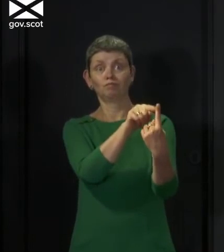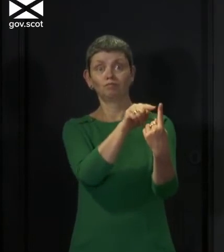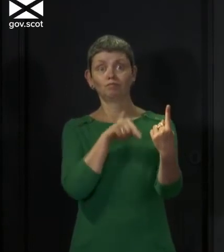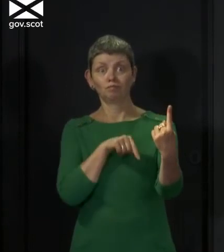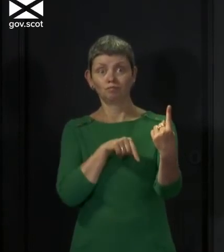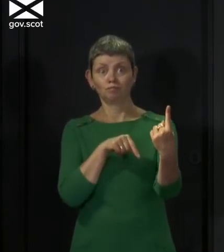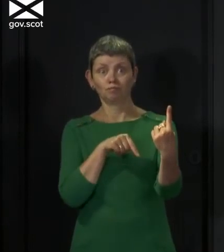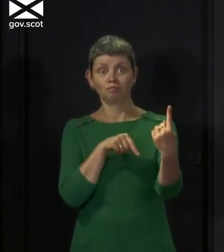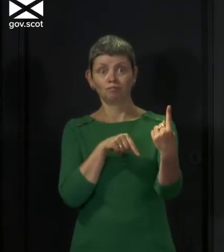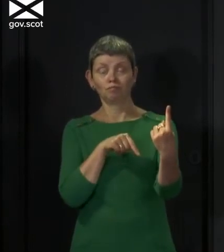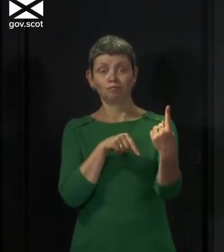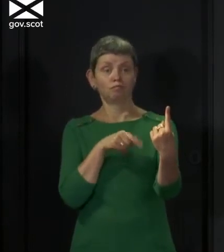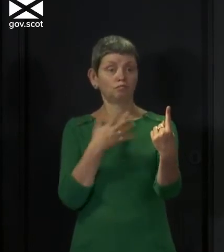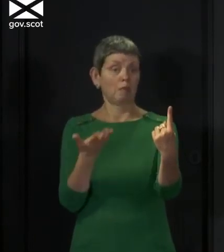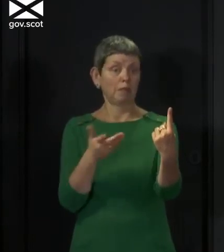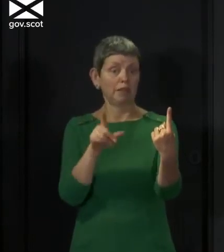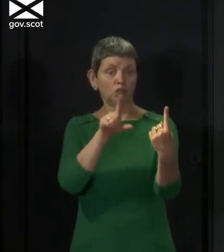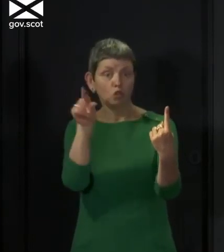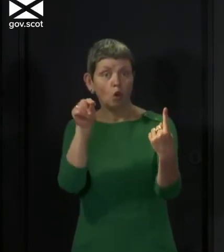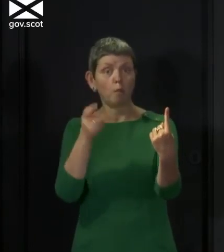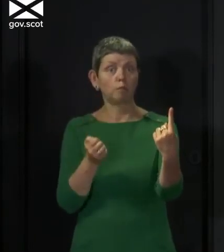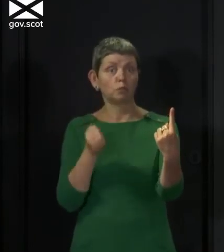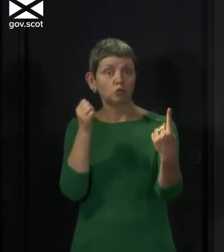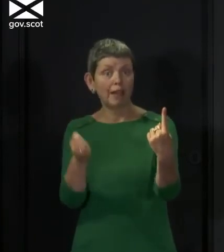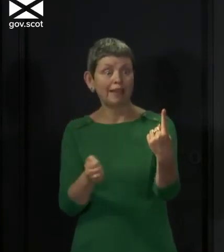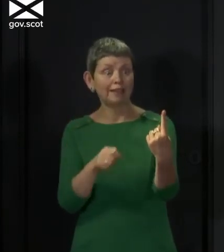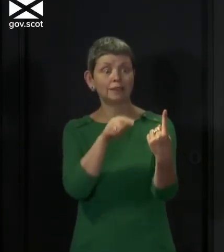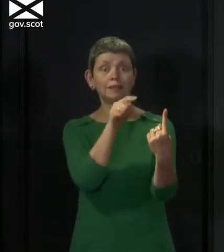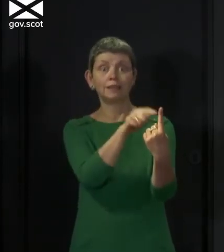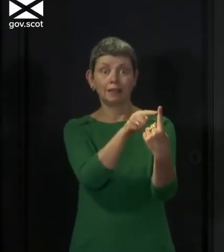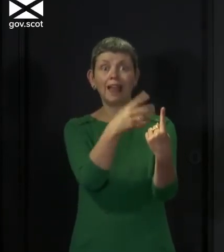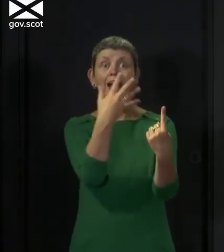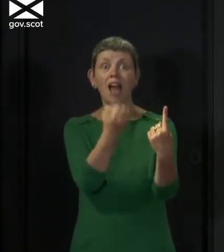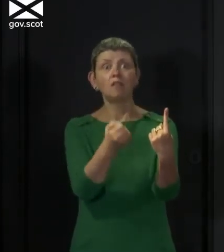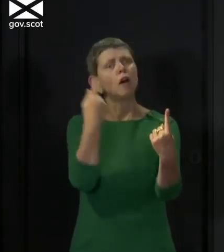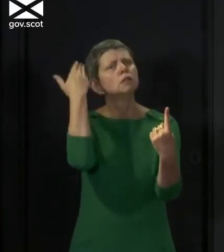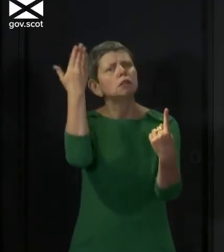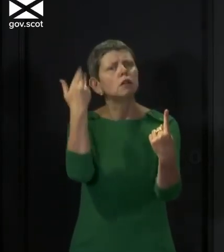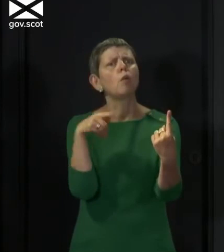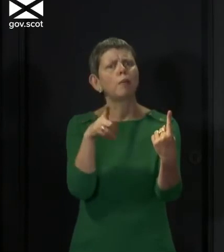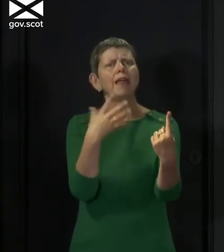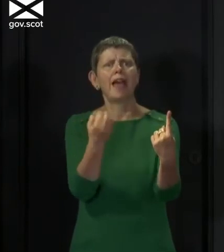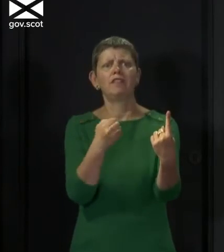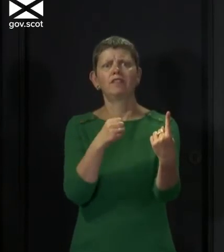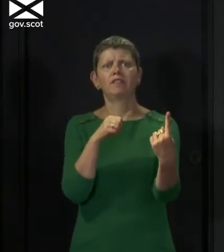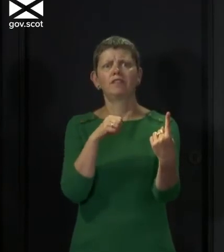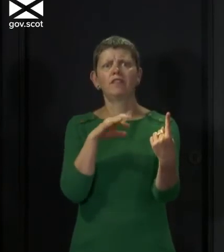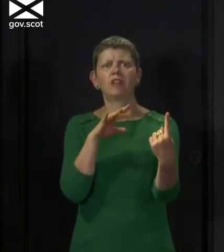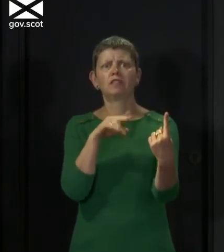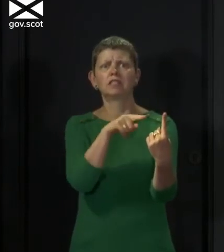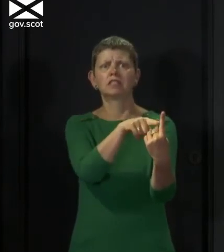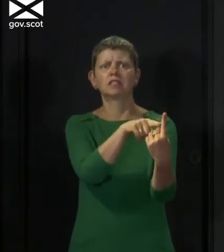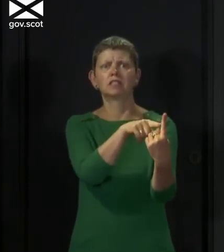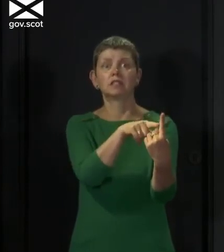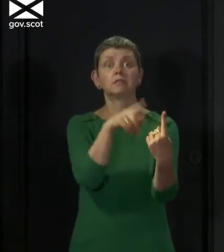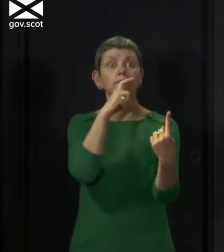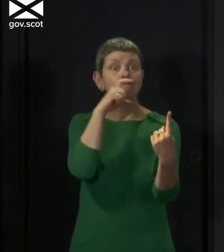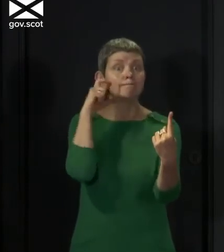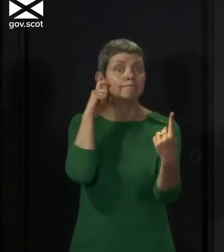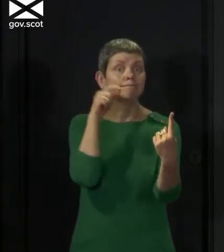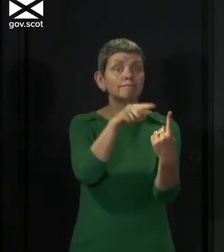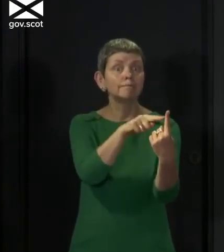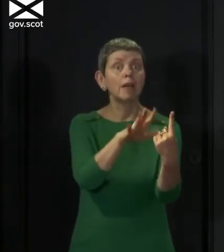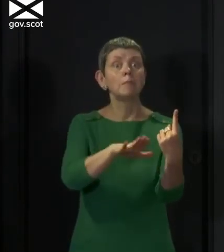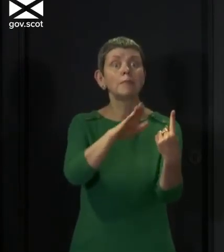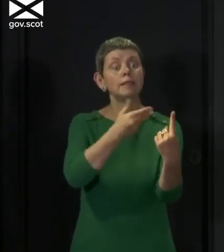to in a shop or on a train or a bus has the virus without knowing it, if they're wearing a face covering, then they are reducing their